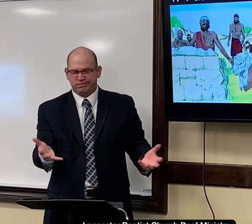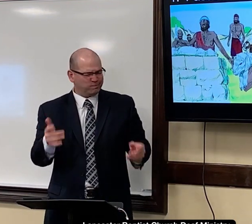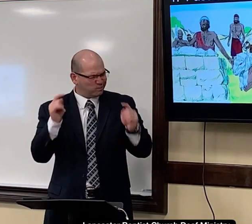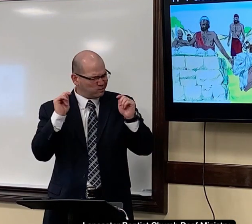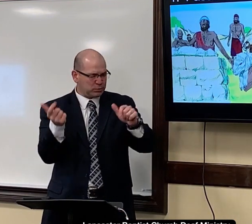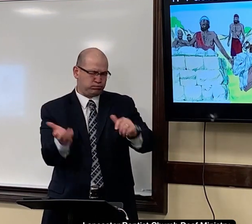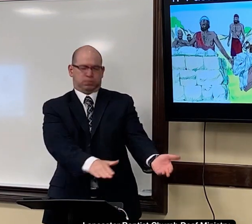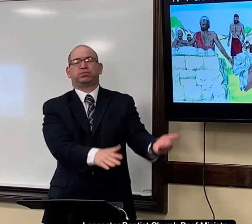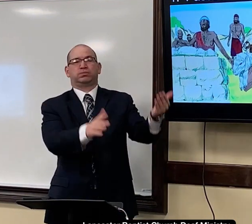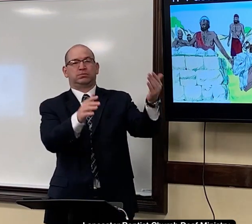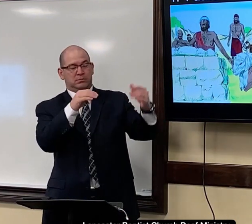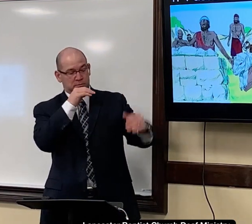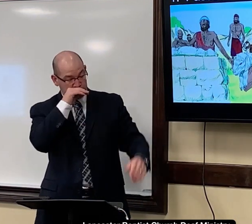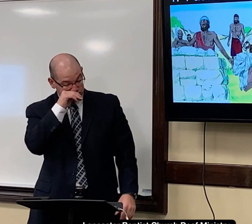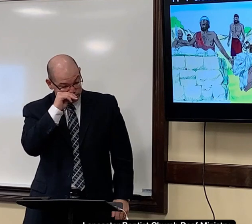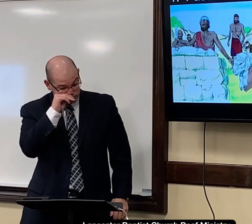through through some disease all of them